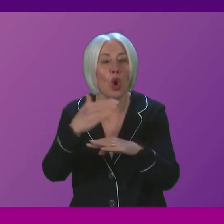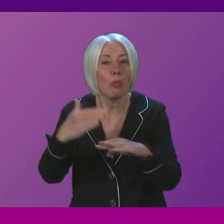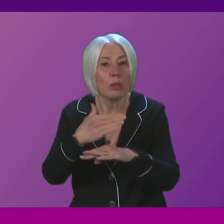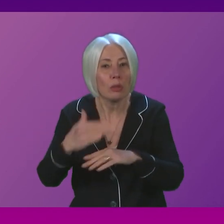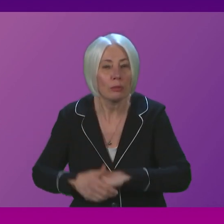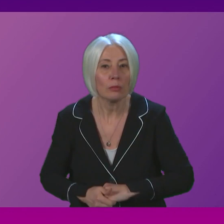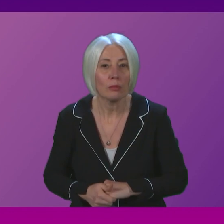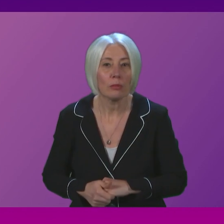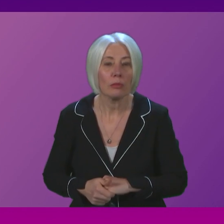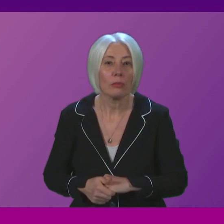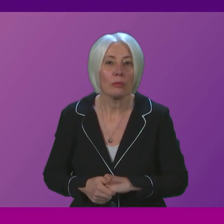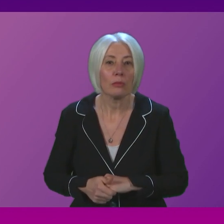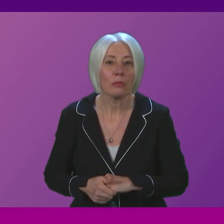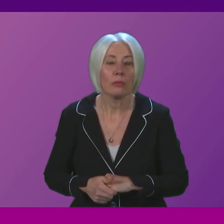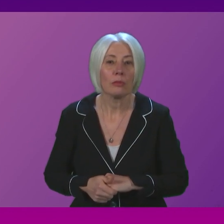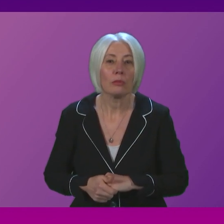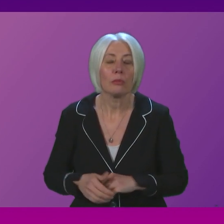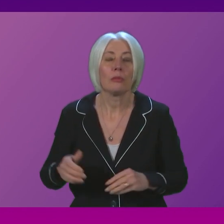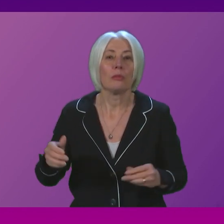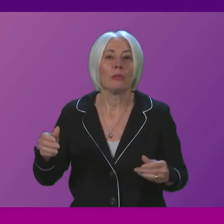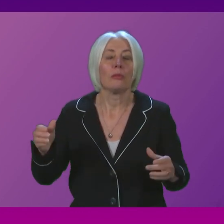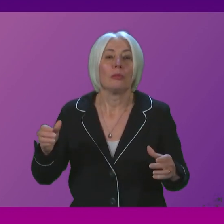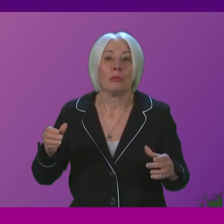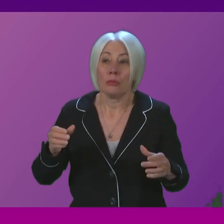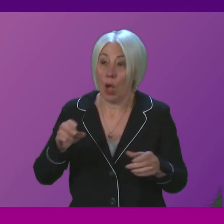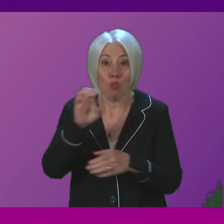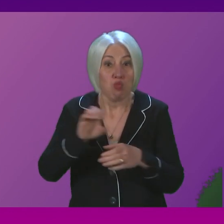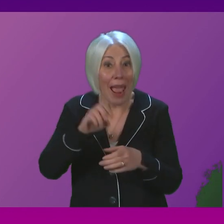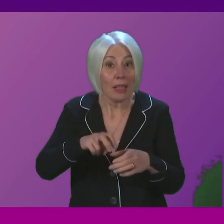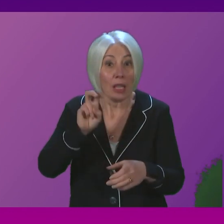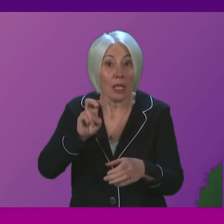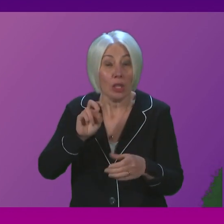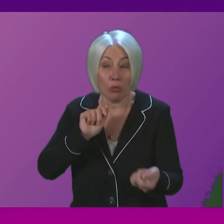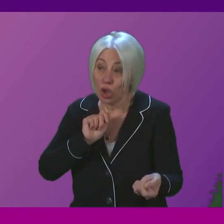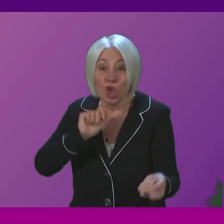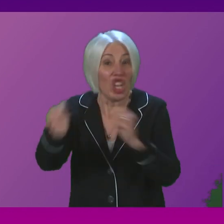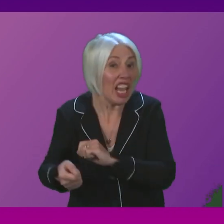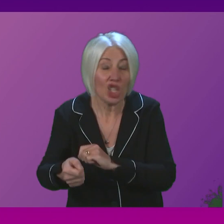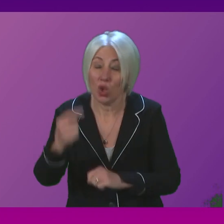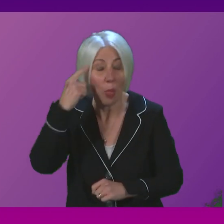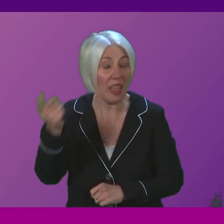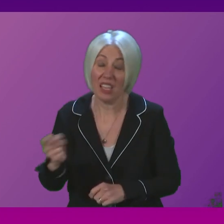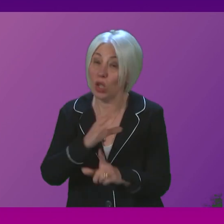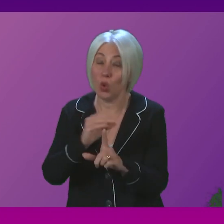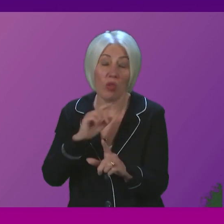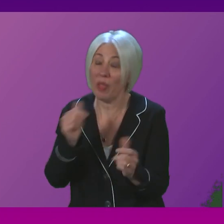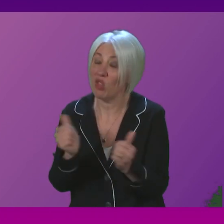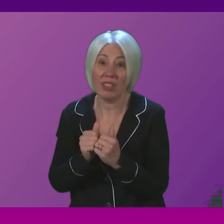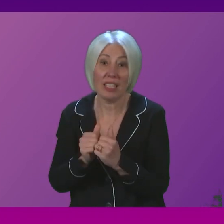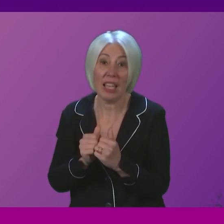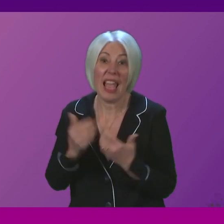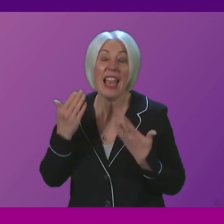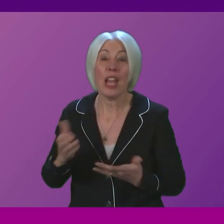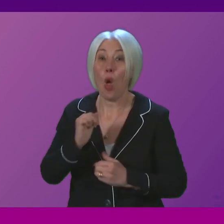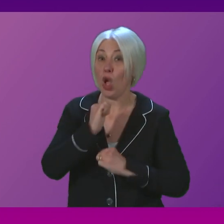think it's time Brexit was reversed I don't expect we're going to get that from the Tories sadly we now know often no longer hear that